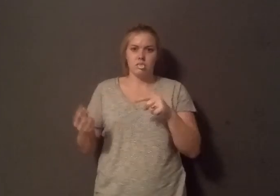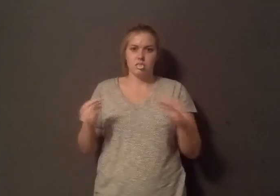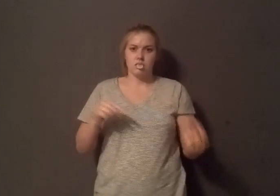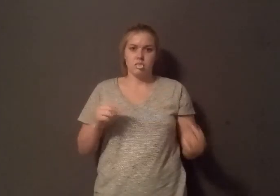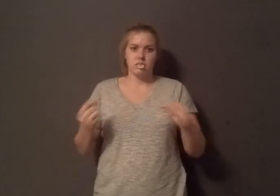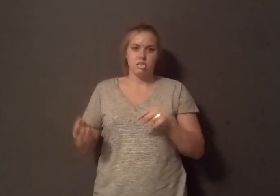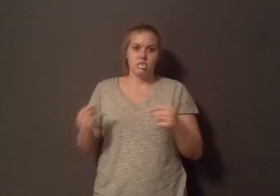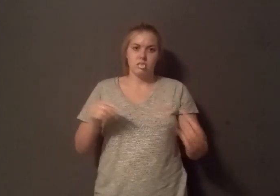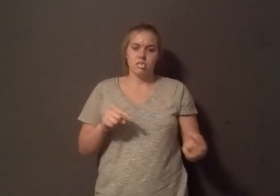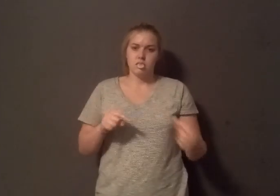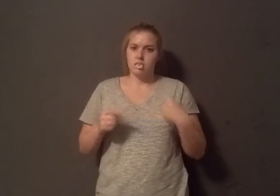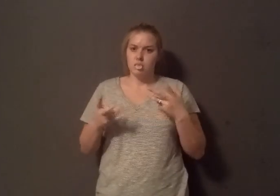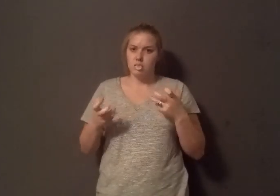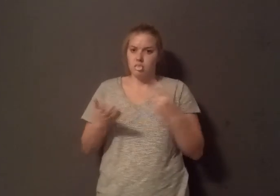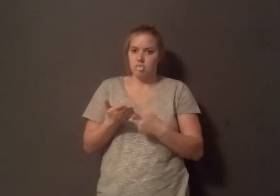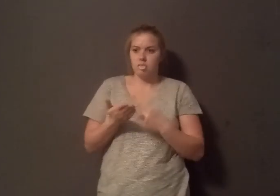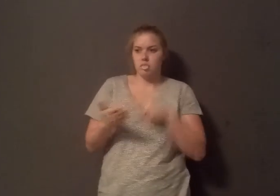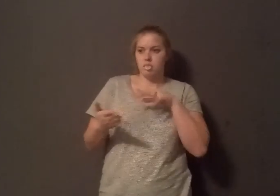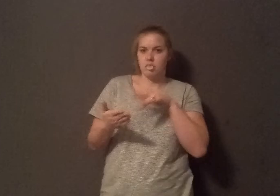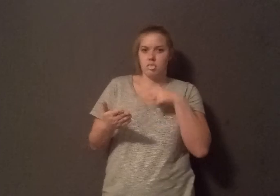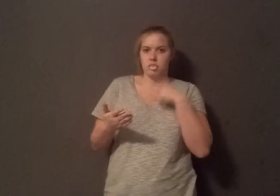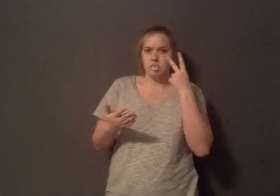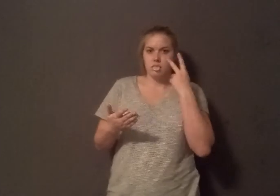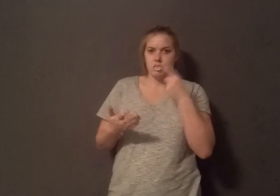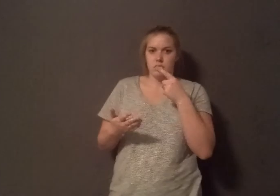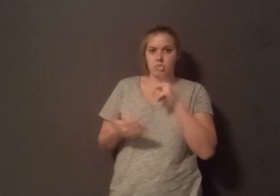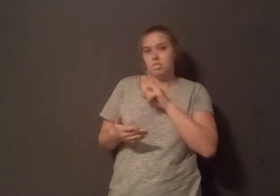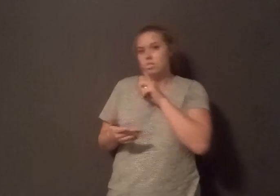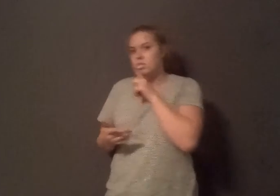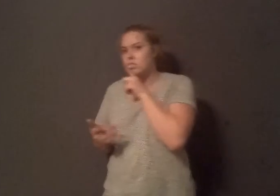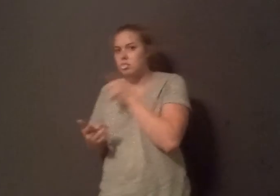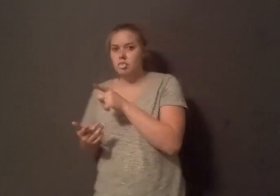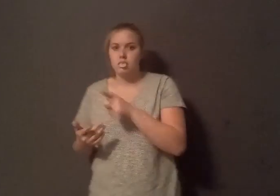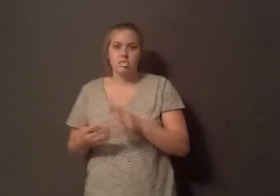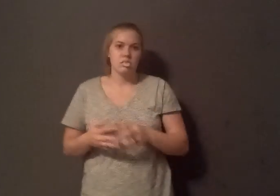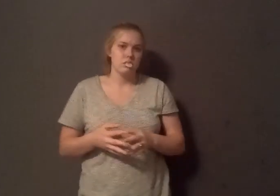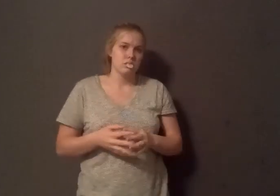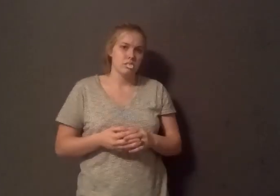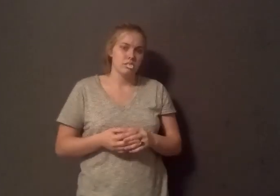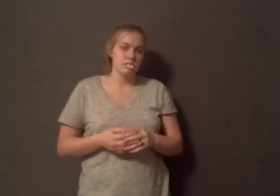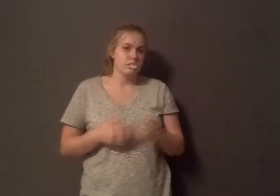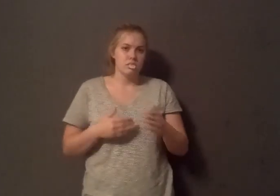if this is true or if it shows that. Any diet works.